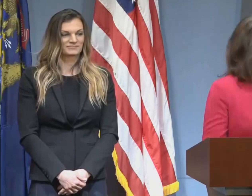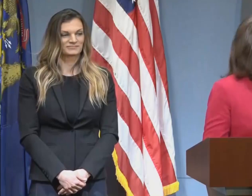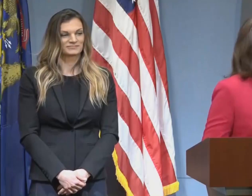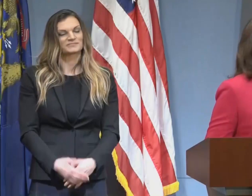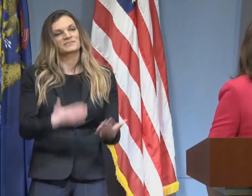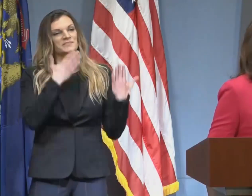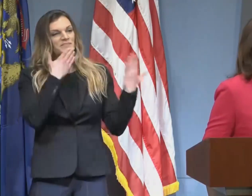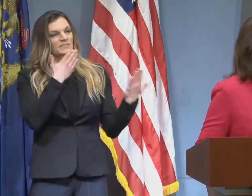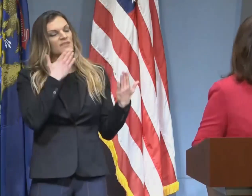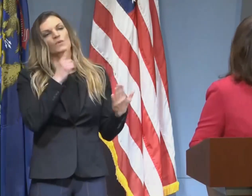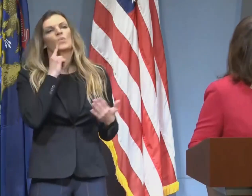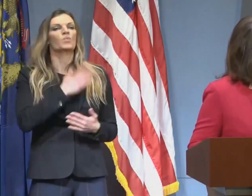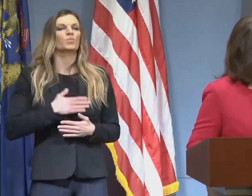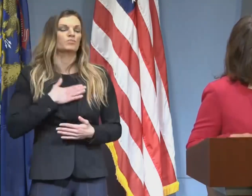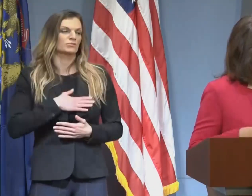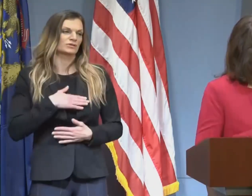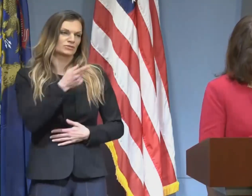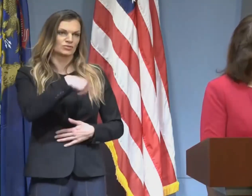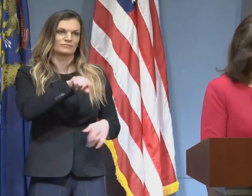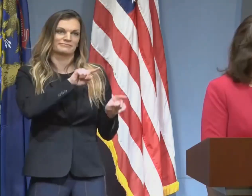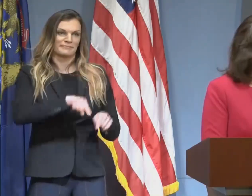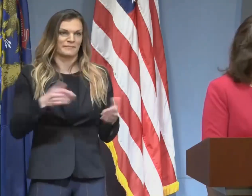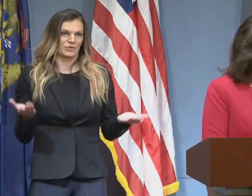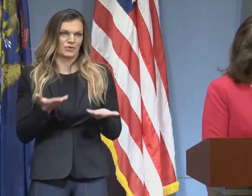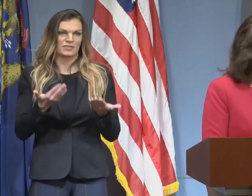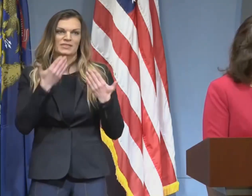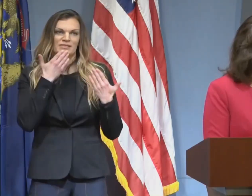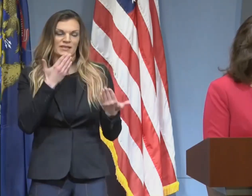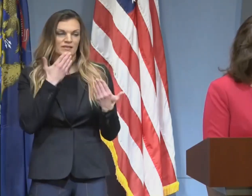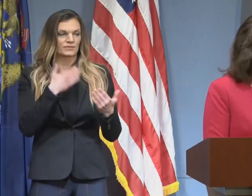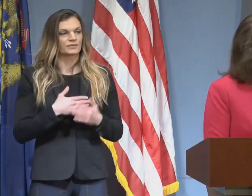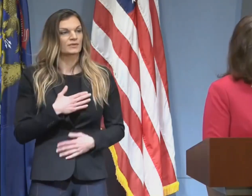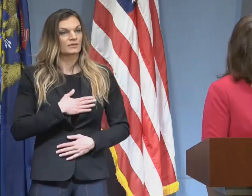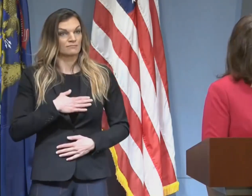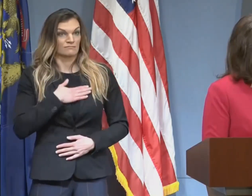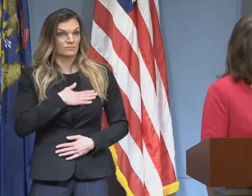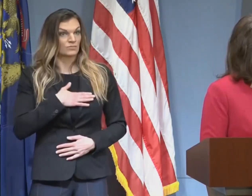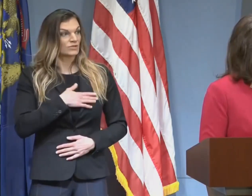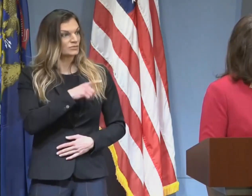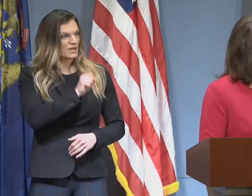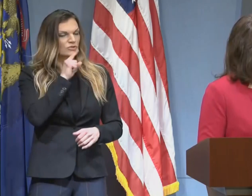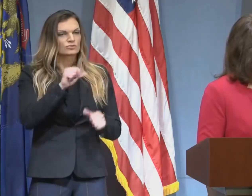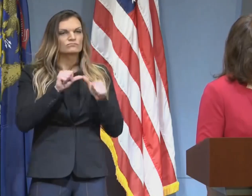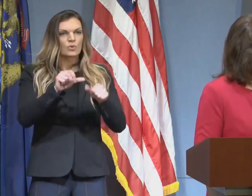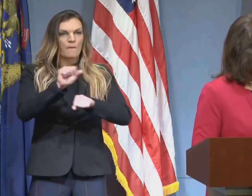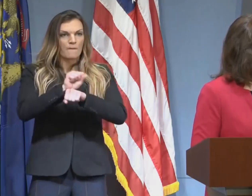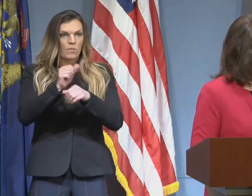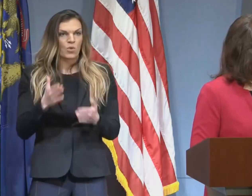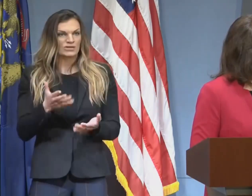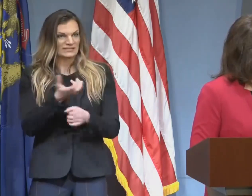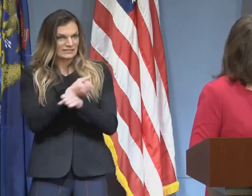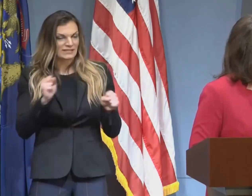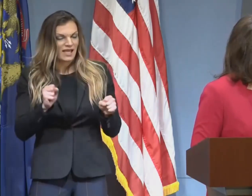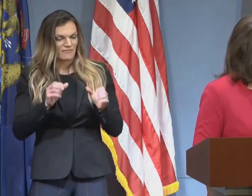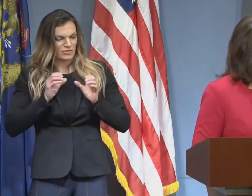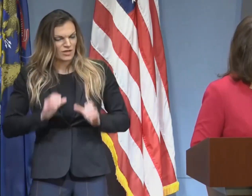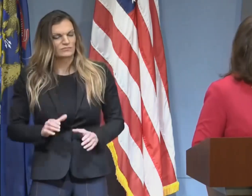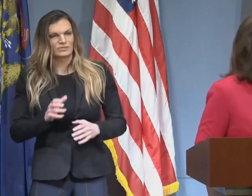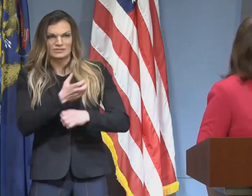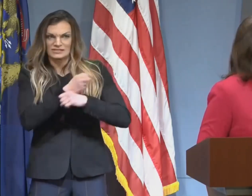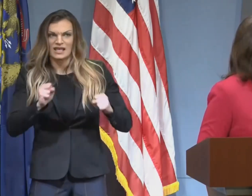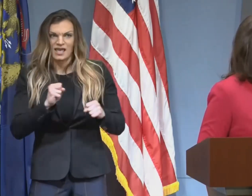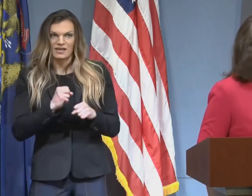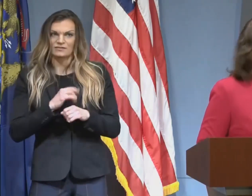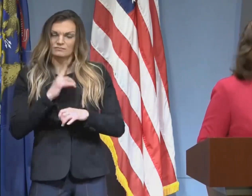Thank you. I appreciate all of you being here and I appreciate your taking every effort to keep your employees safe and your customers safe. know that